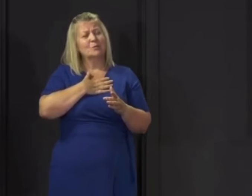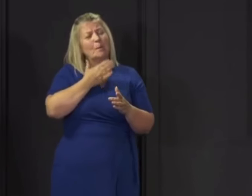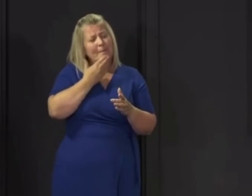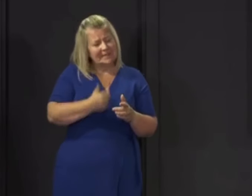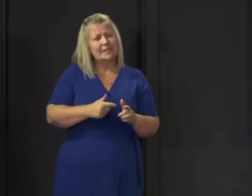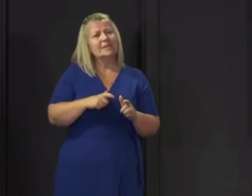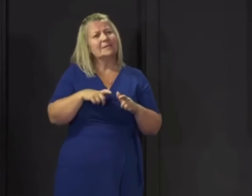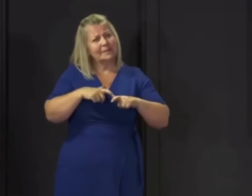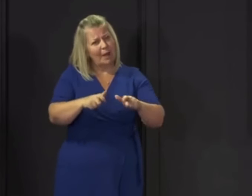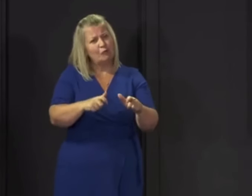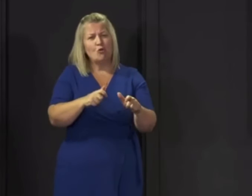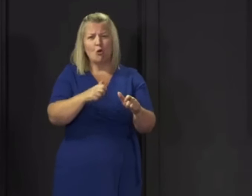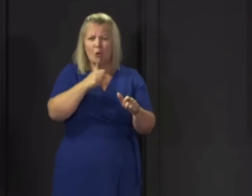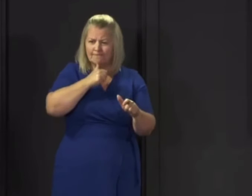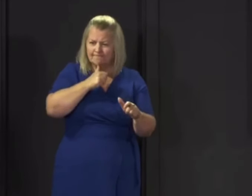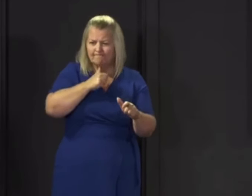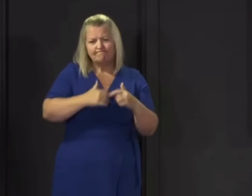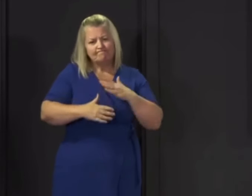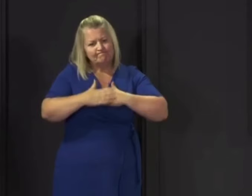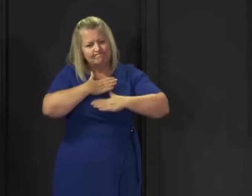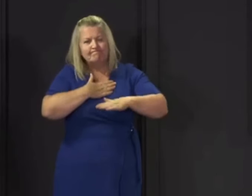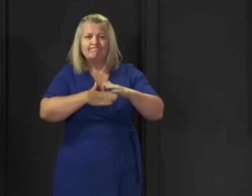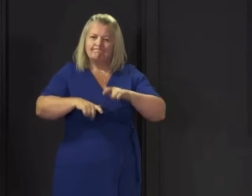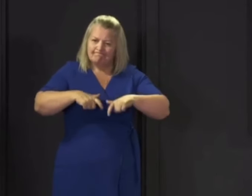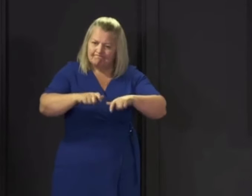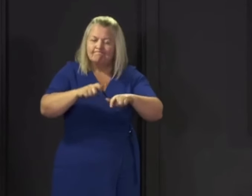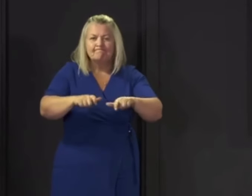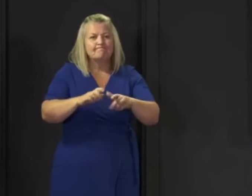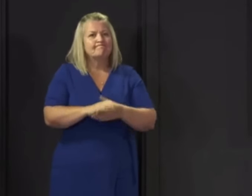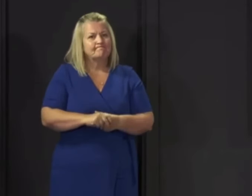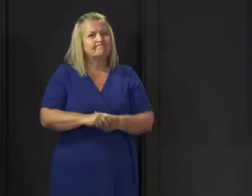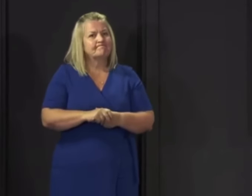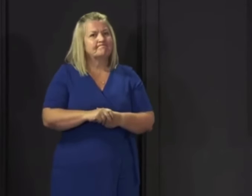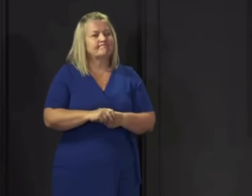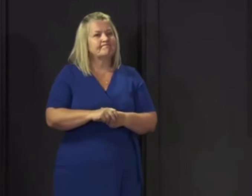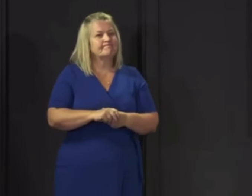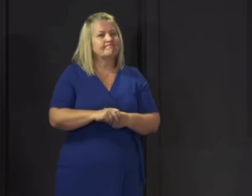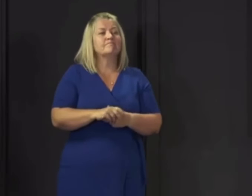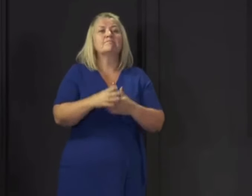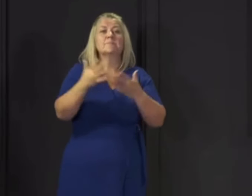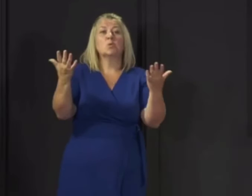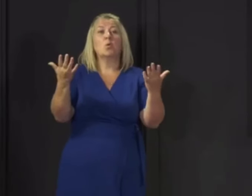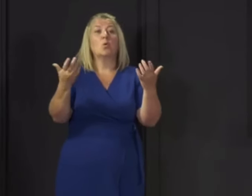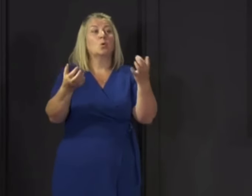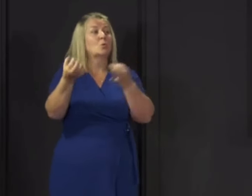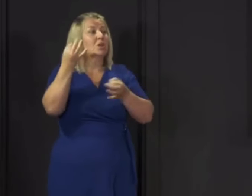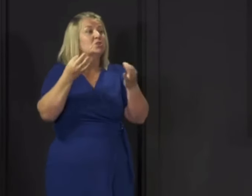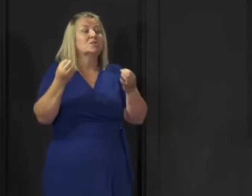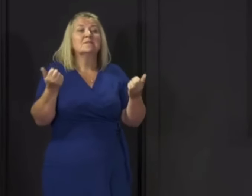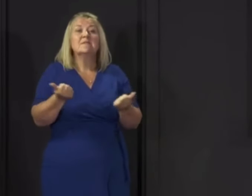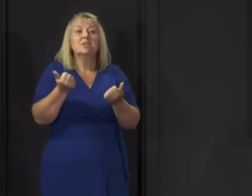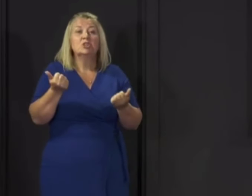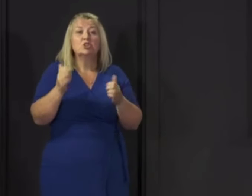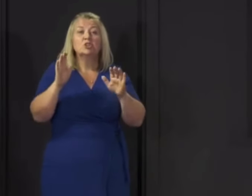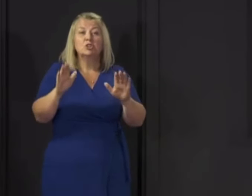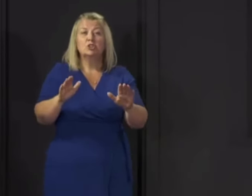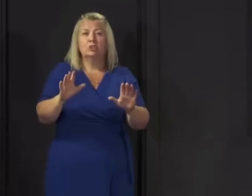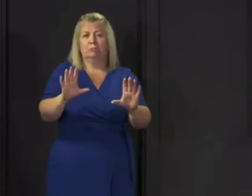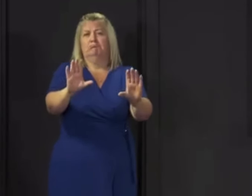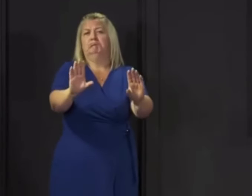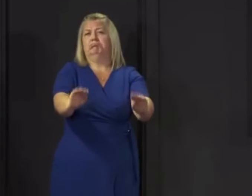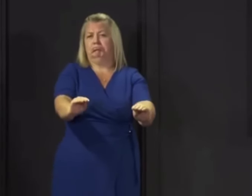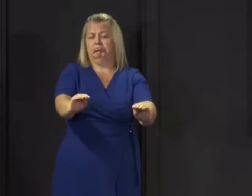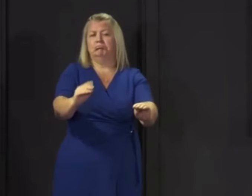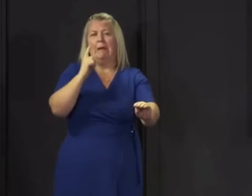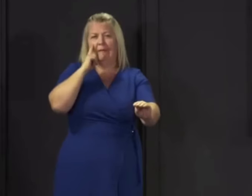even, I cannae even. Right, listen, everybody. Oh, I mean, I know how it feels. I want to put on my good summer shorts and my sandals, my wee